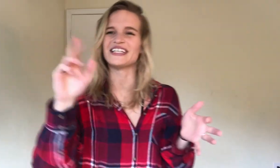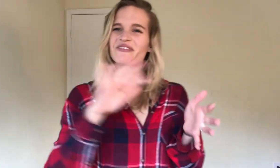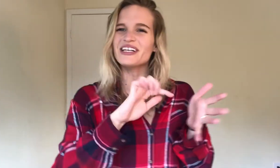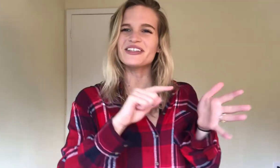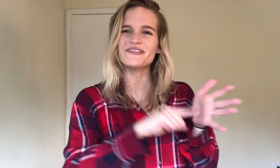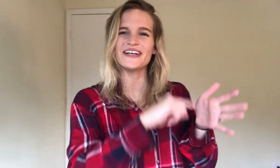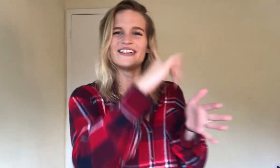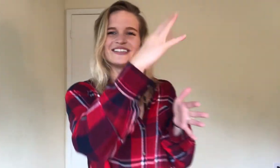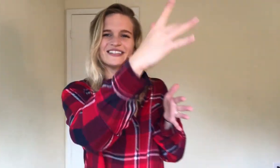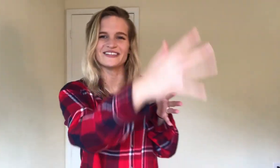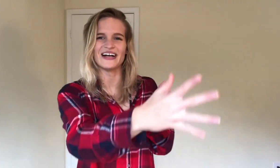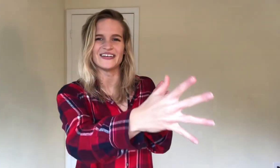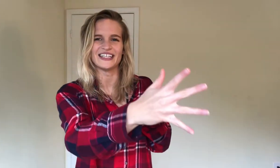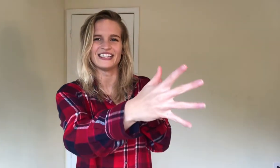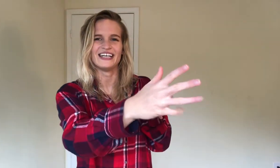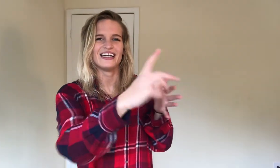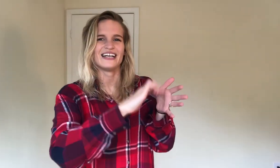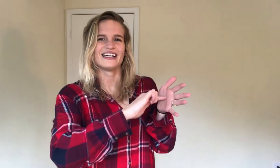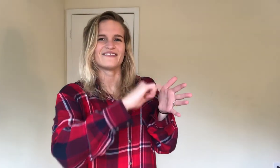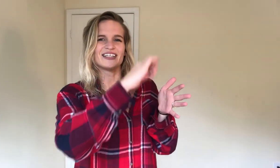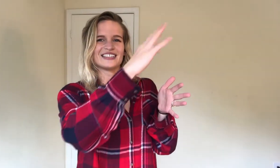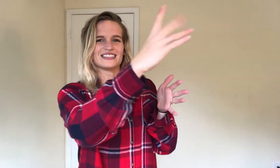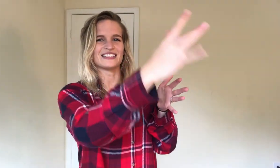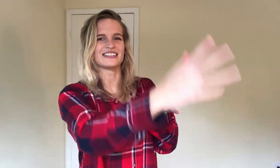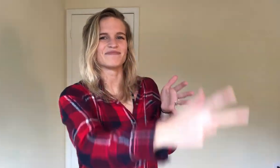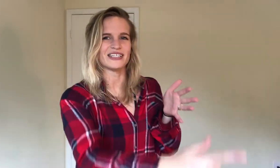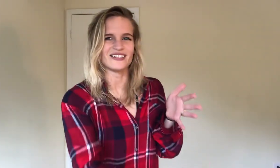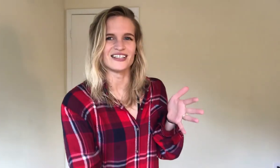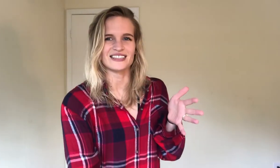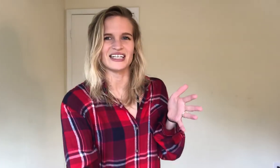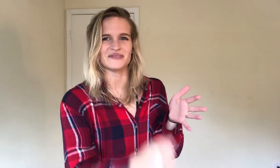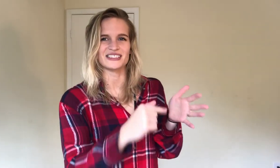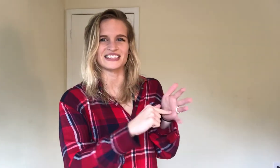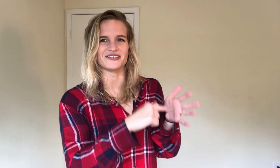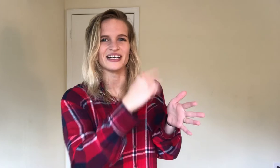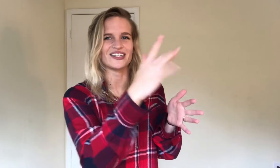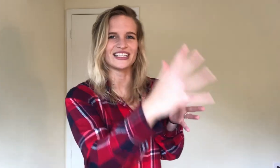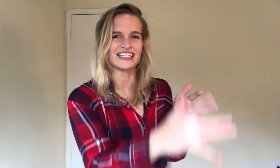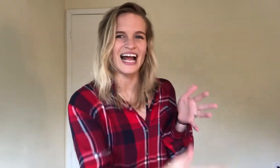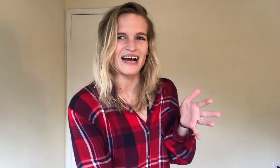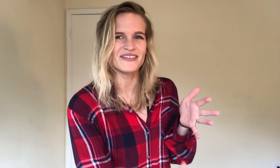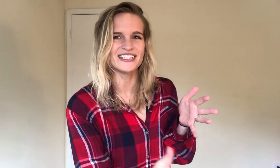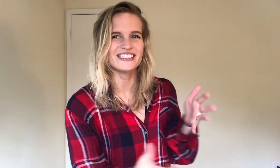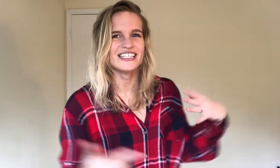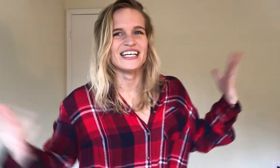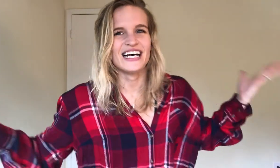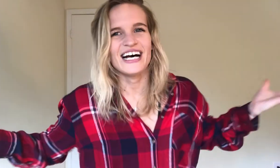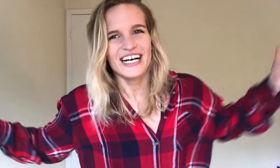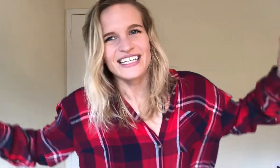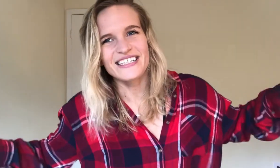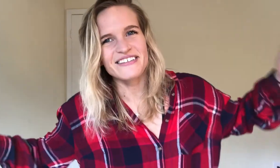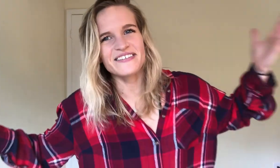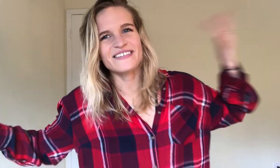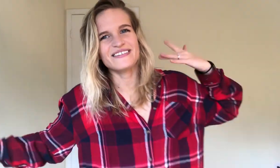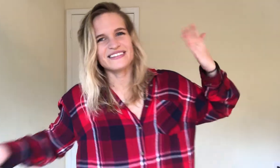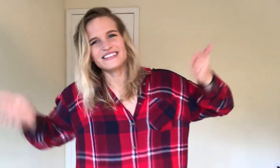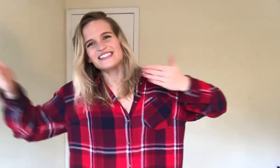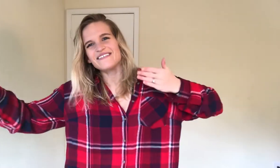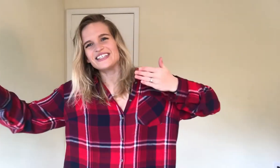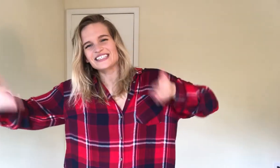like, twinkle your fingers around it, because it's gonna be a long time, because it's rare that it happened, you know, does that make